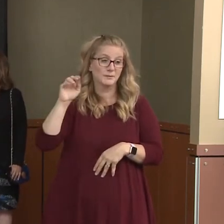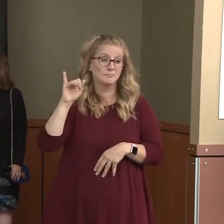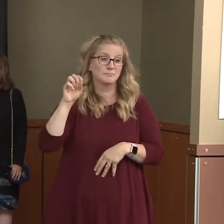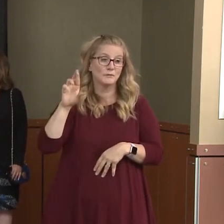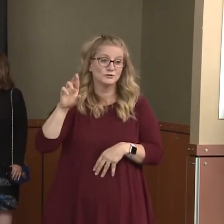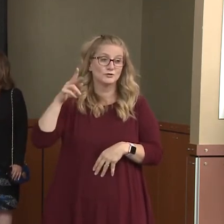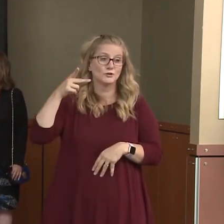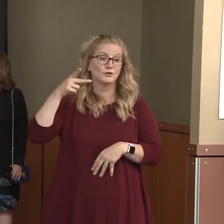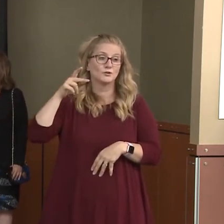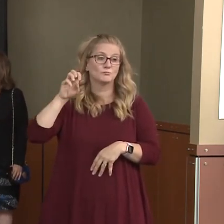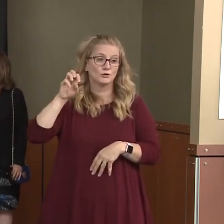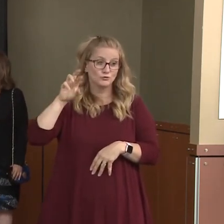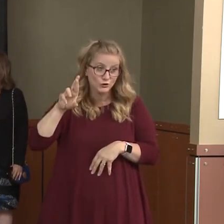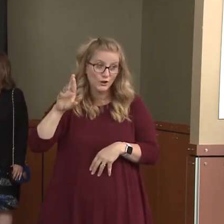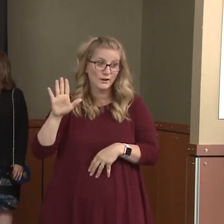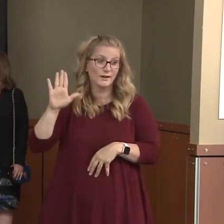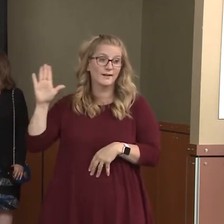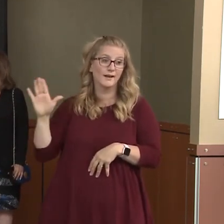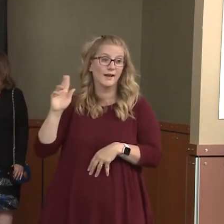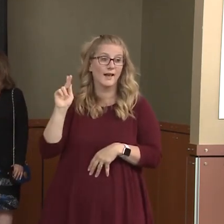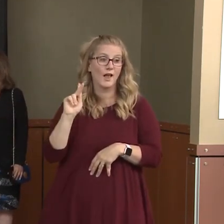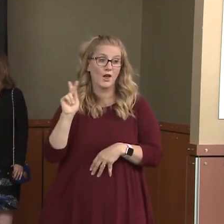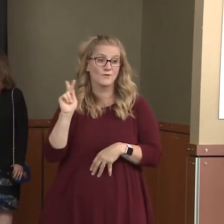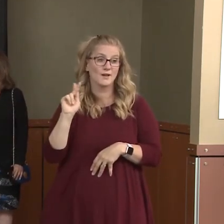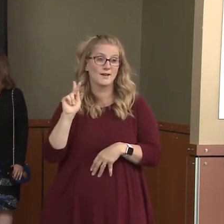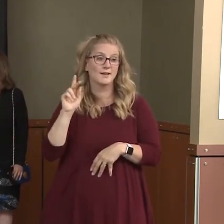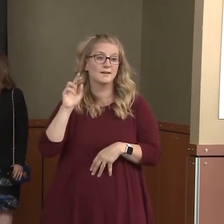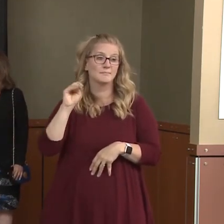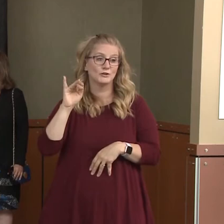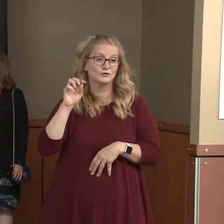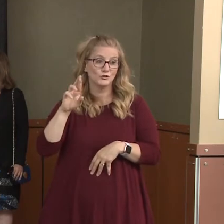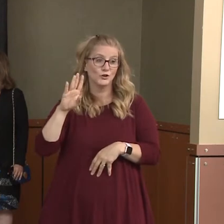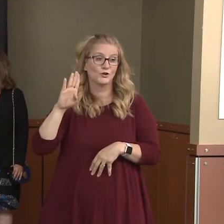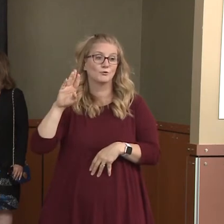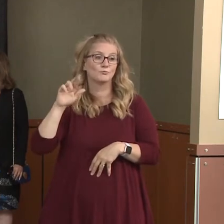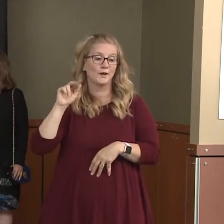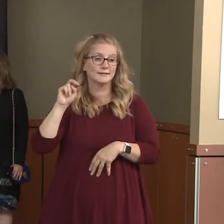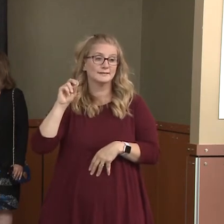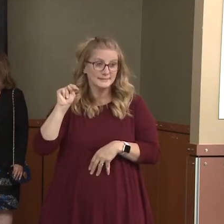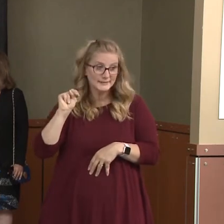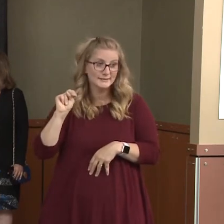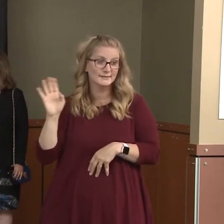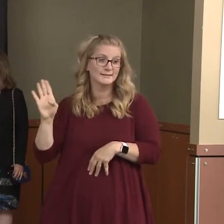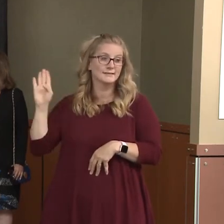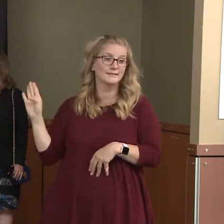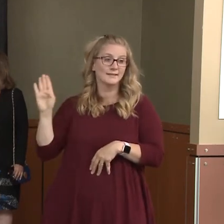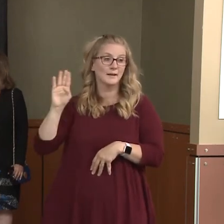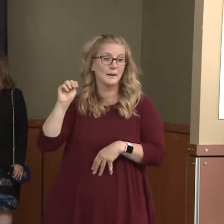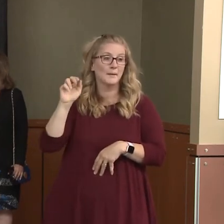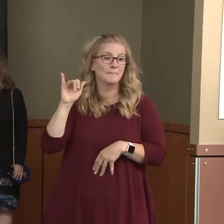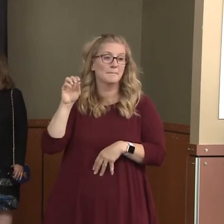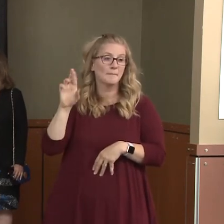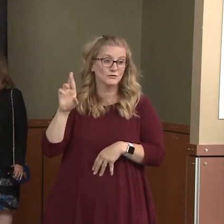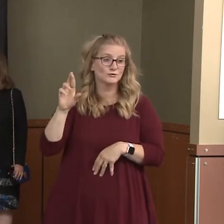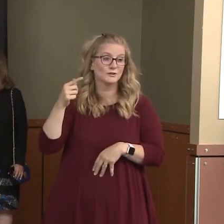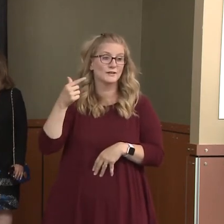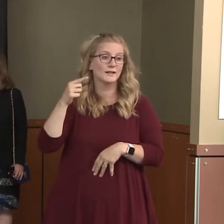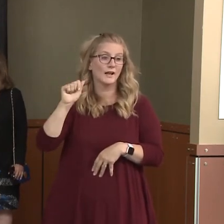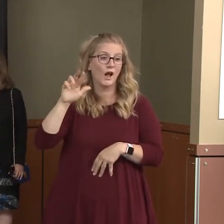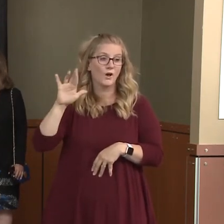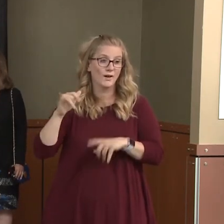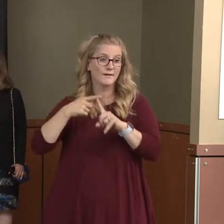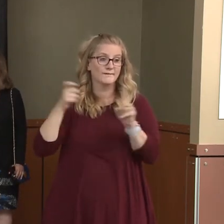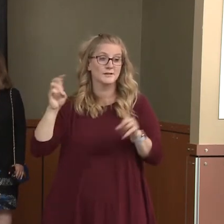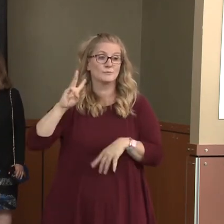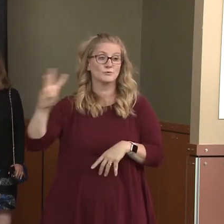Mayor Britton with Kennewick, Mayor Gary with the City of West Richland, Mayor Linda with